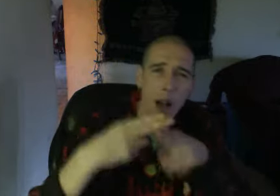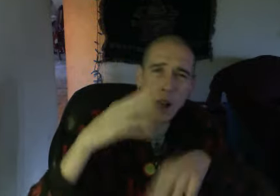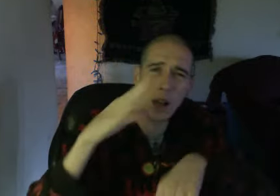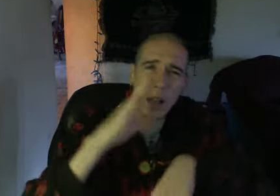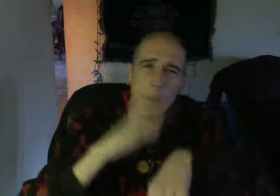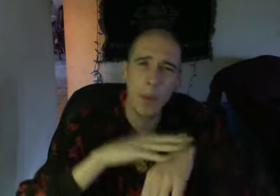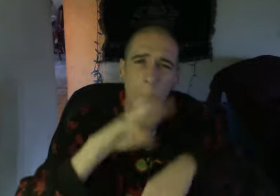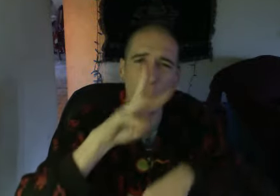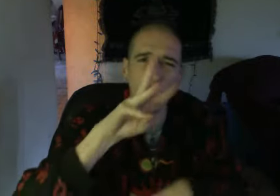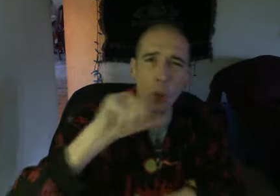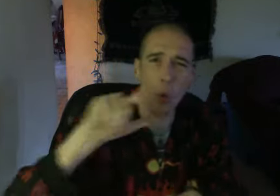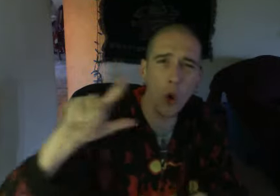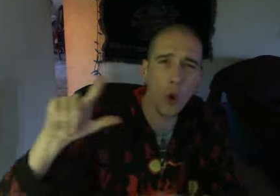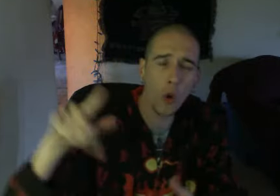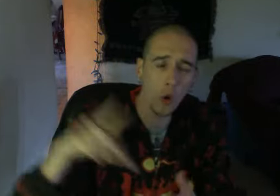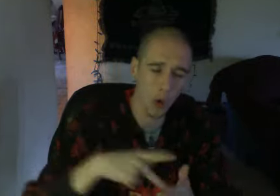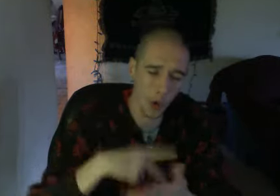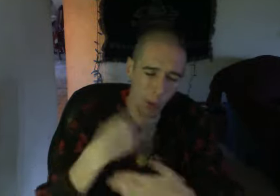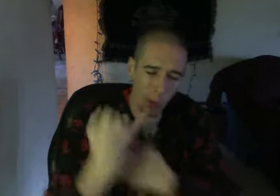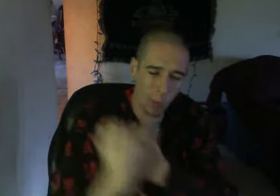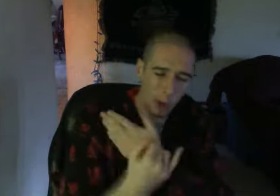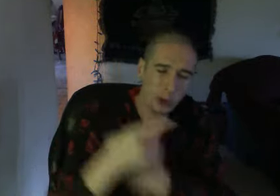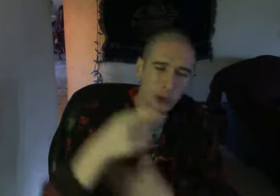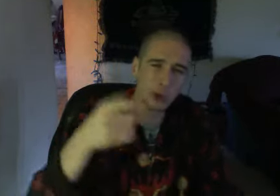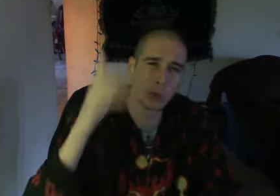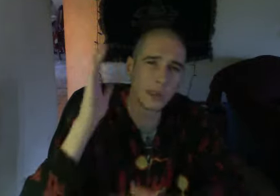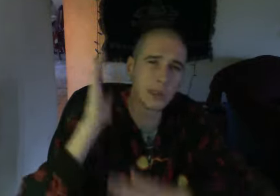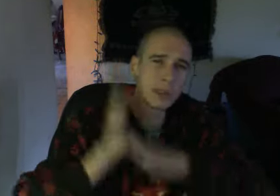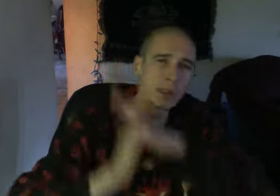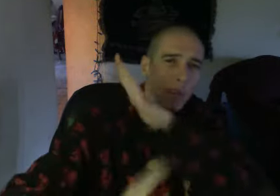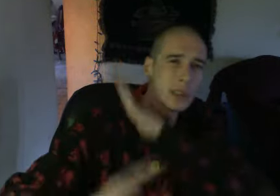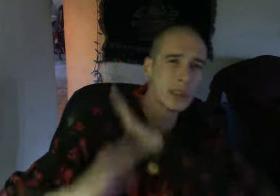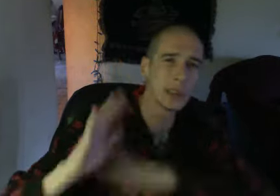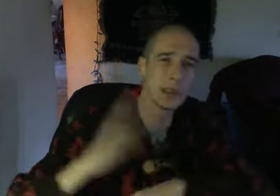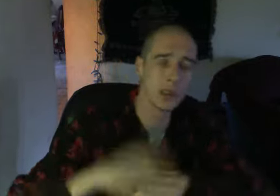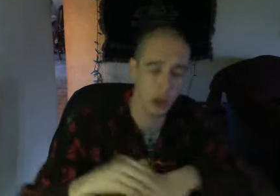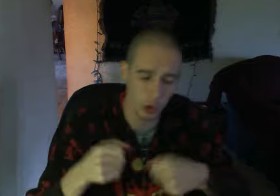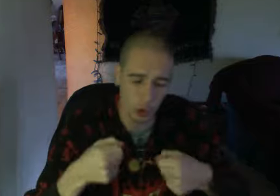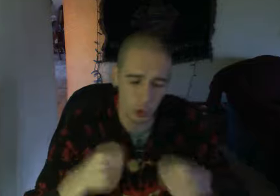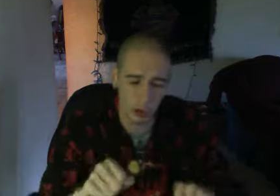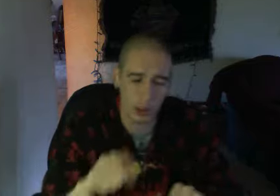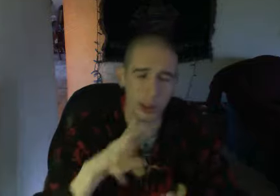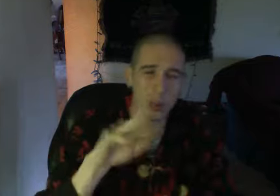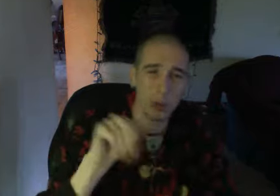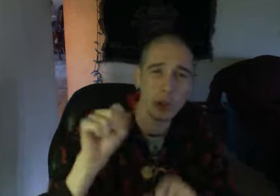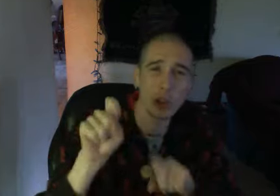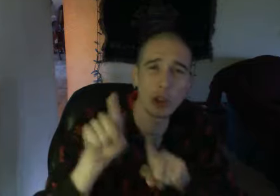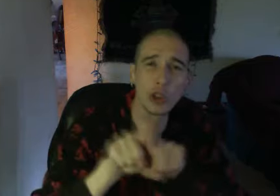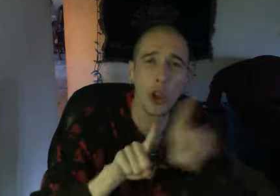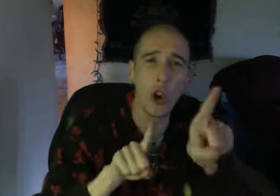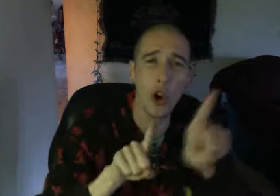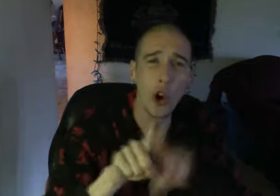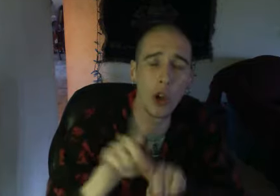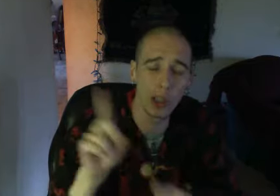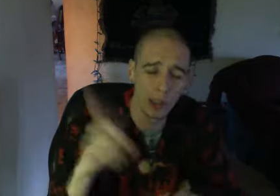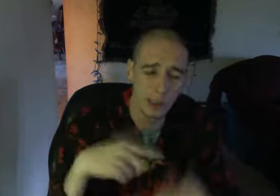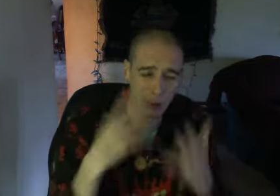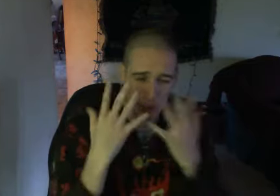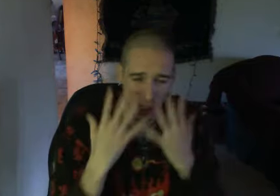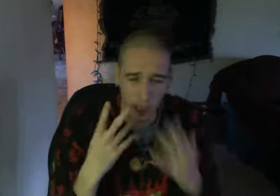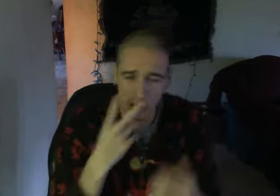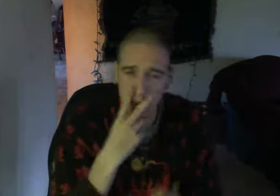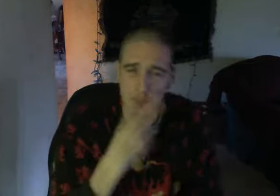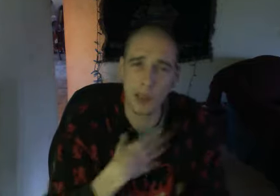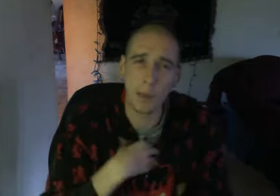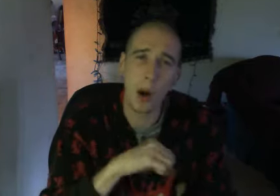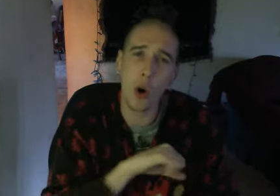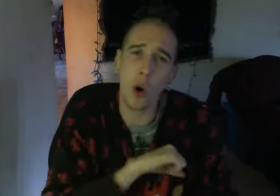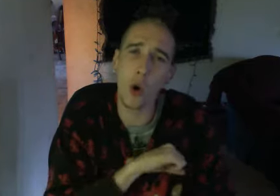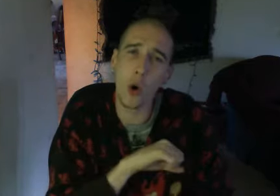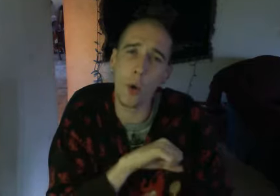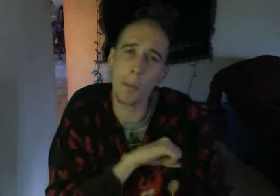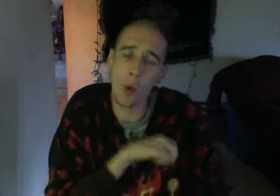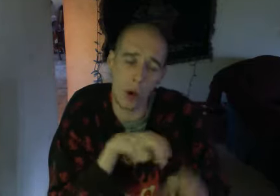name up on the wall The projects use a legend on the streets, it was a store Wasn't sad to see my home for